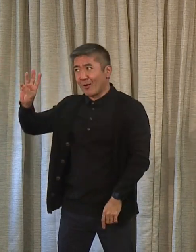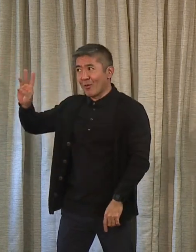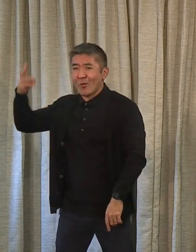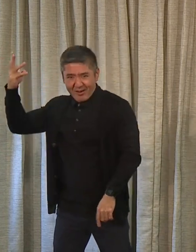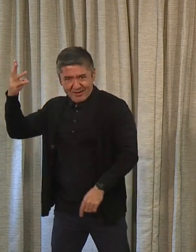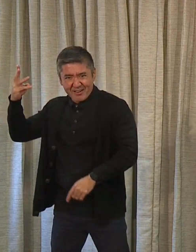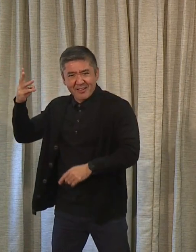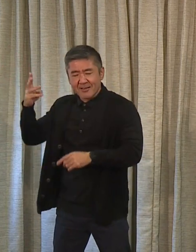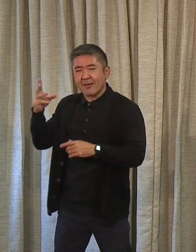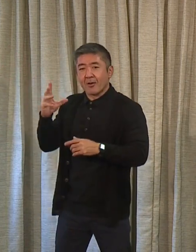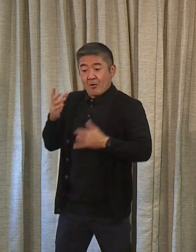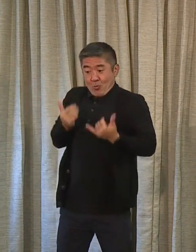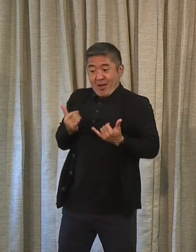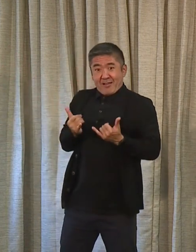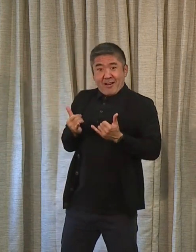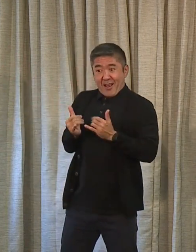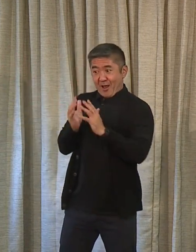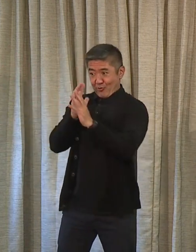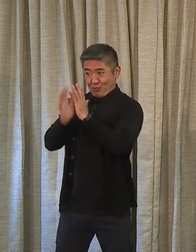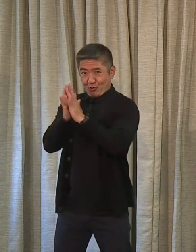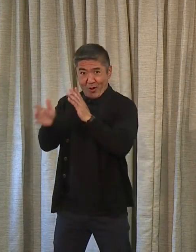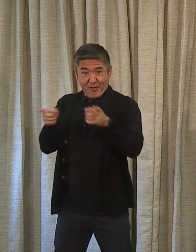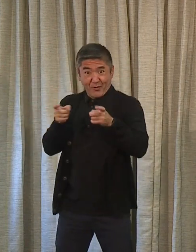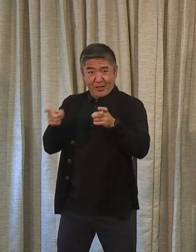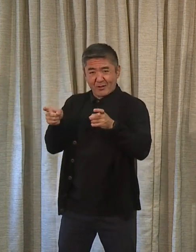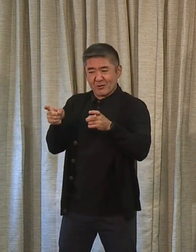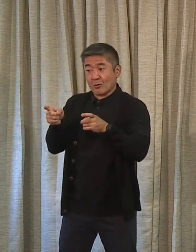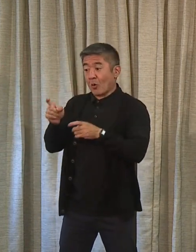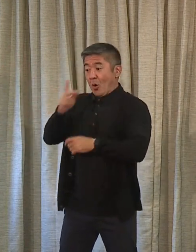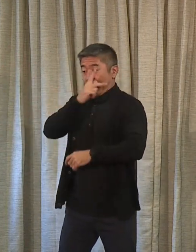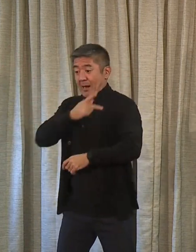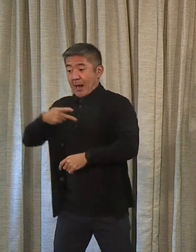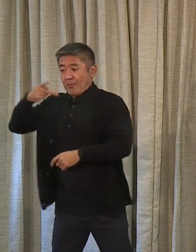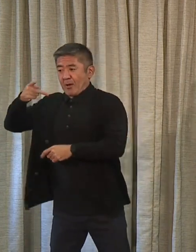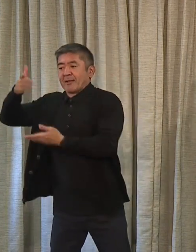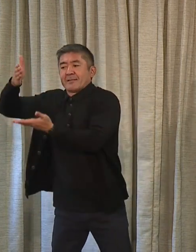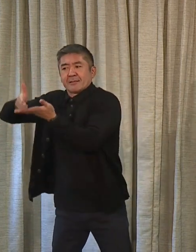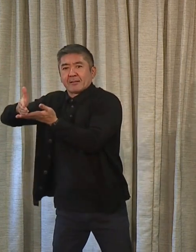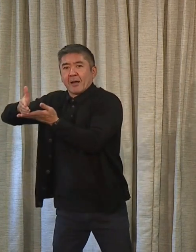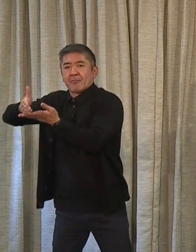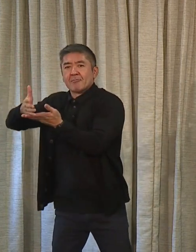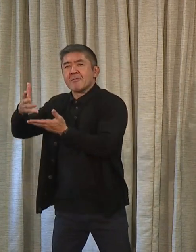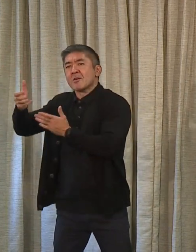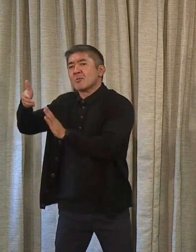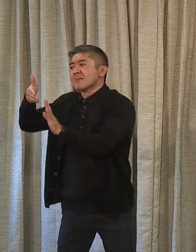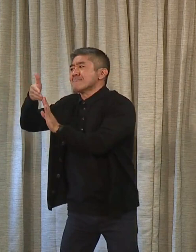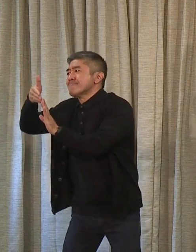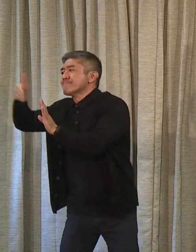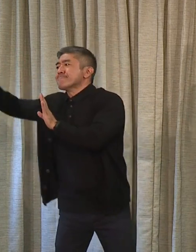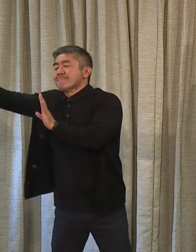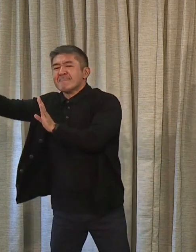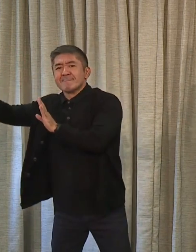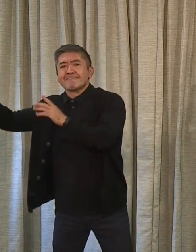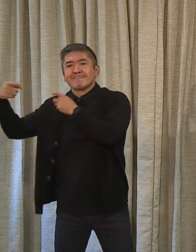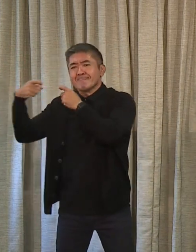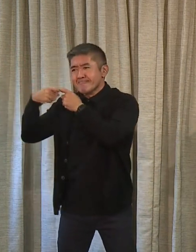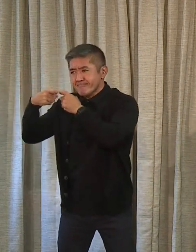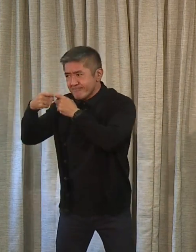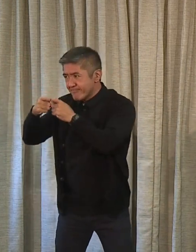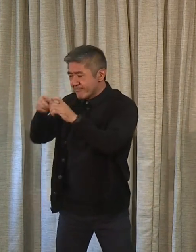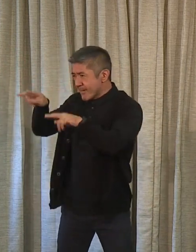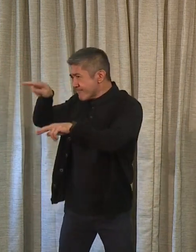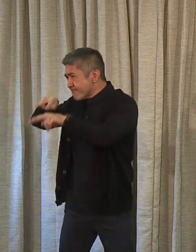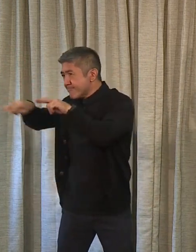our traffic control system really stops in Kapolei. So we want to extend our fiber and get all of our